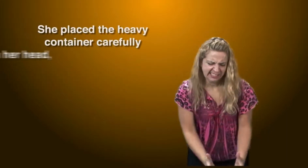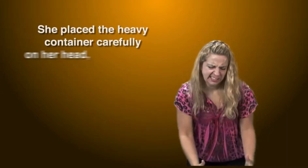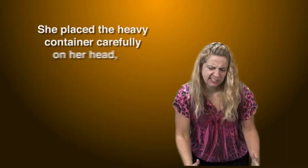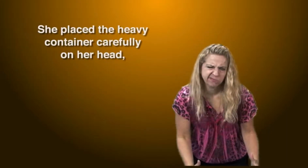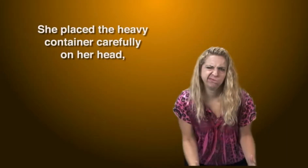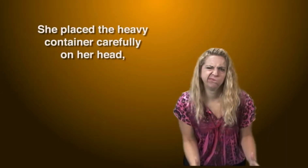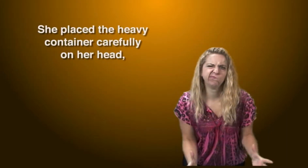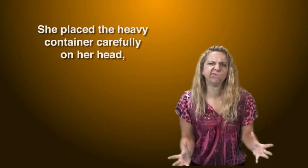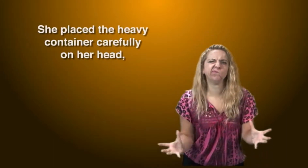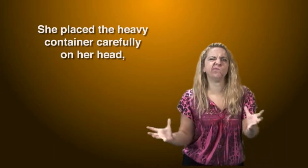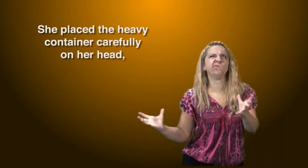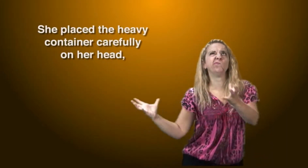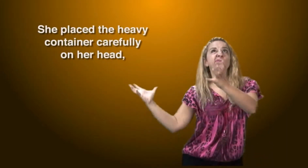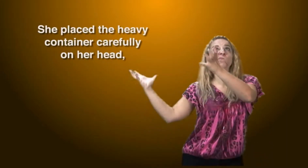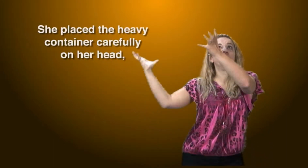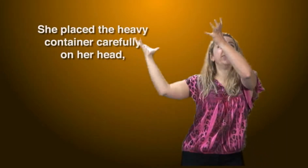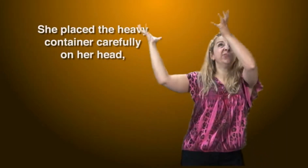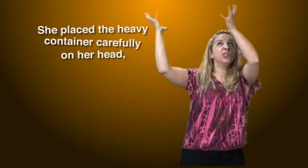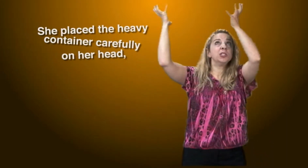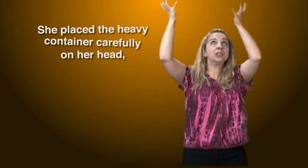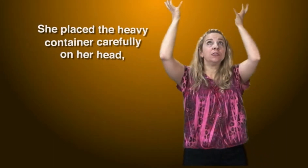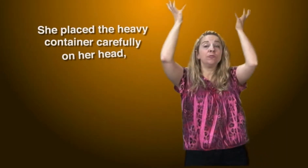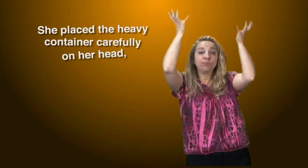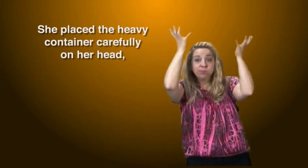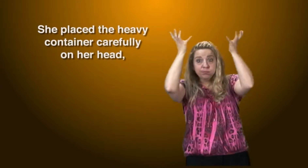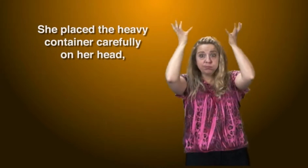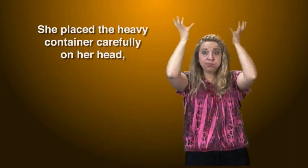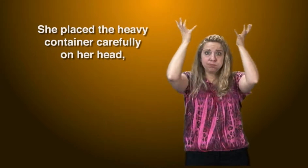She placed the heavy container carefully on her head